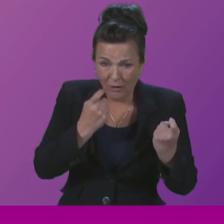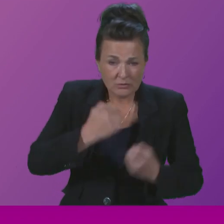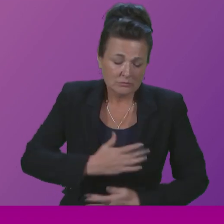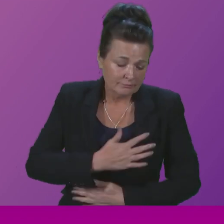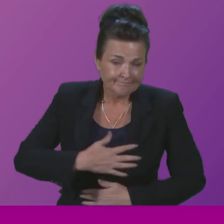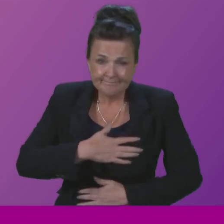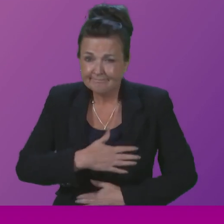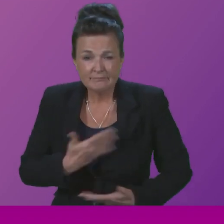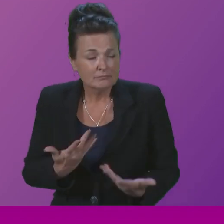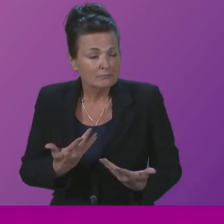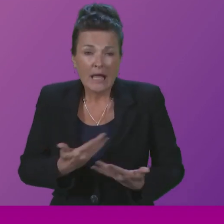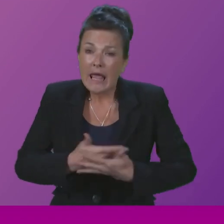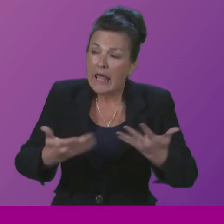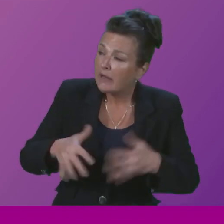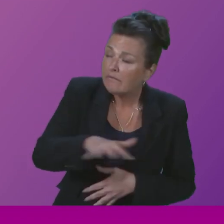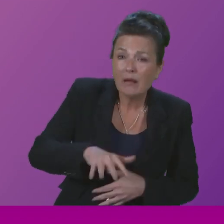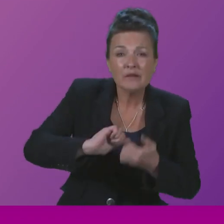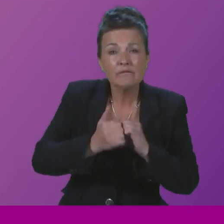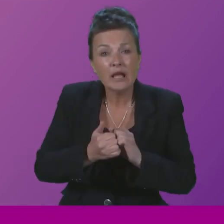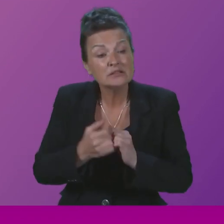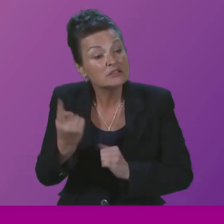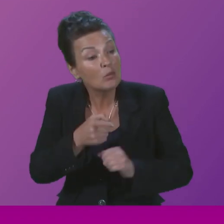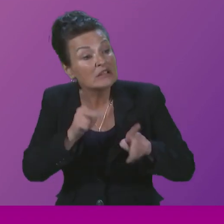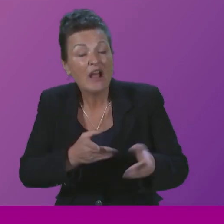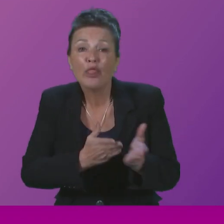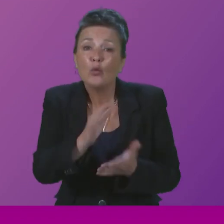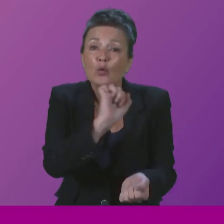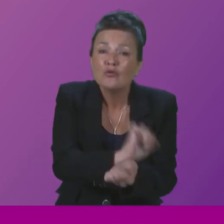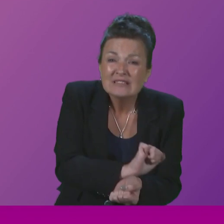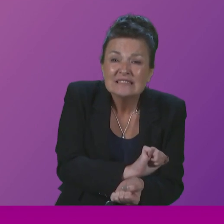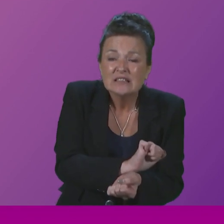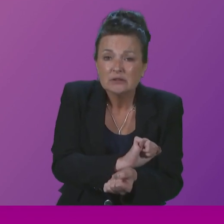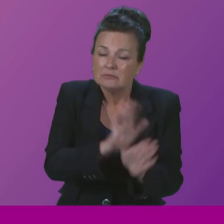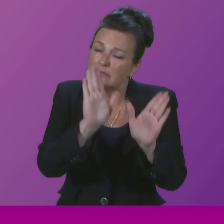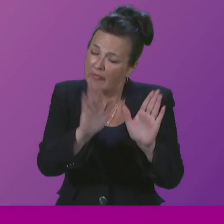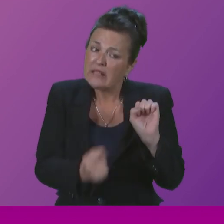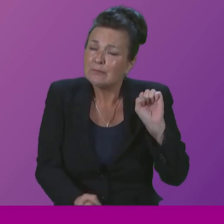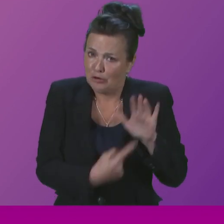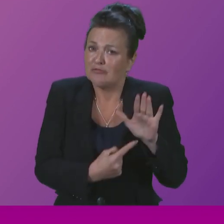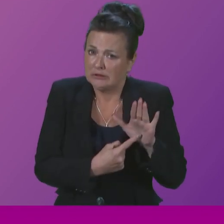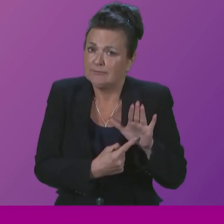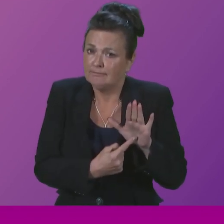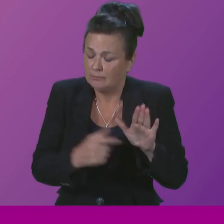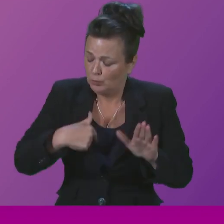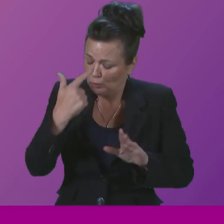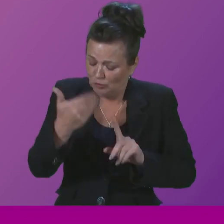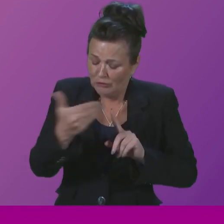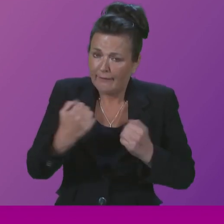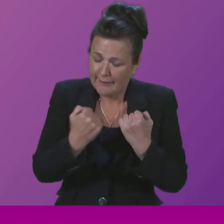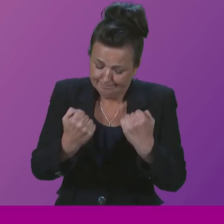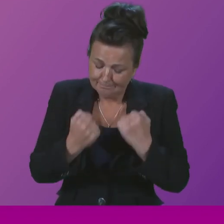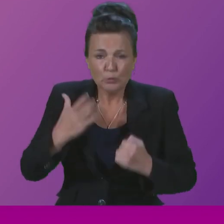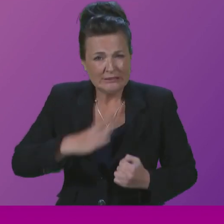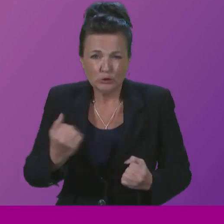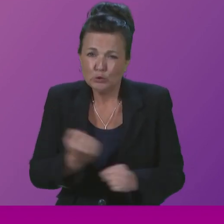in prison custody. The safety and wellbeing of those in prison is a priority, and we recognise that we need to do more to support